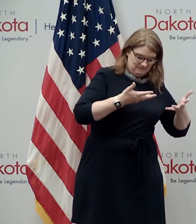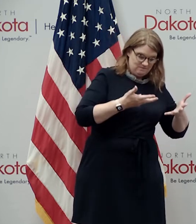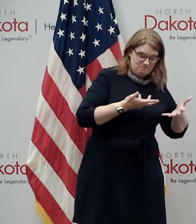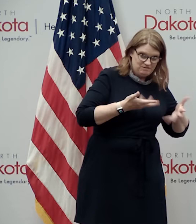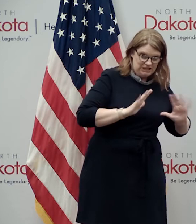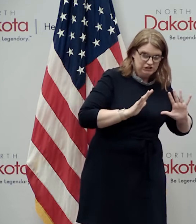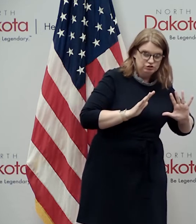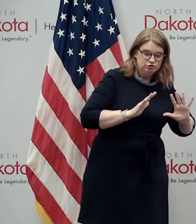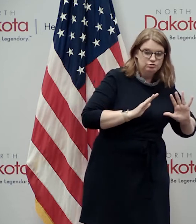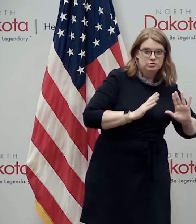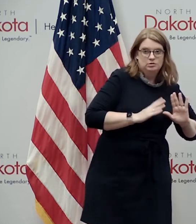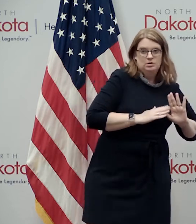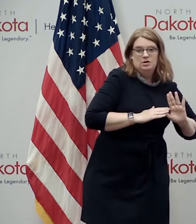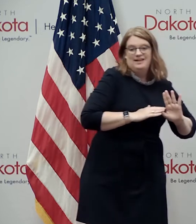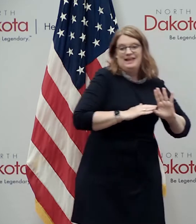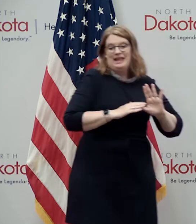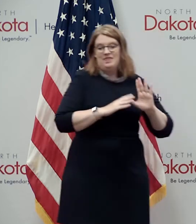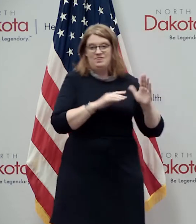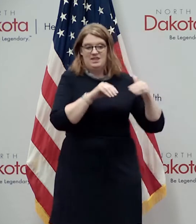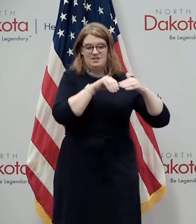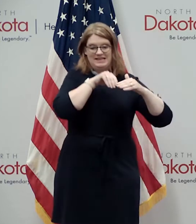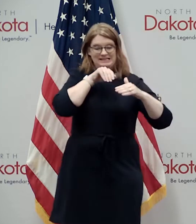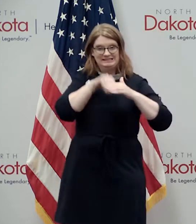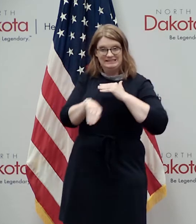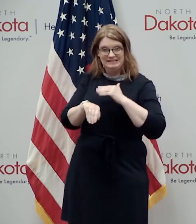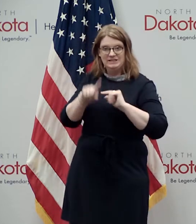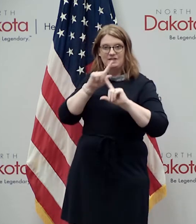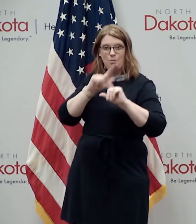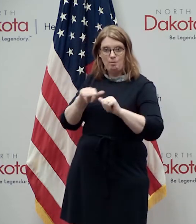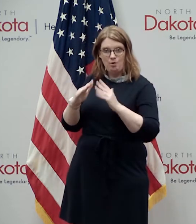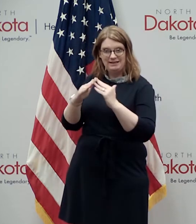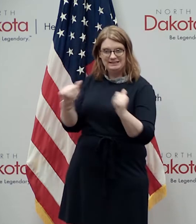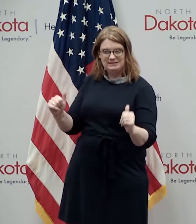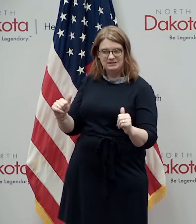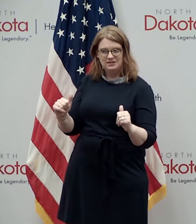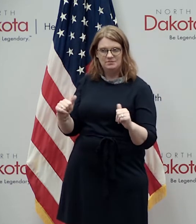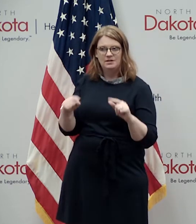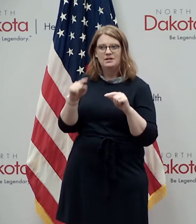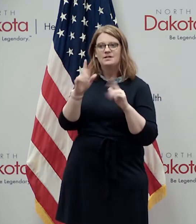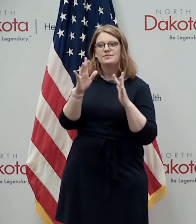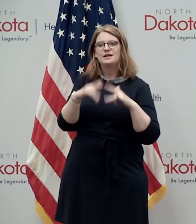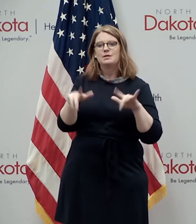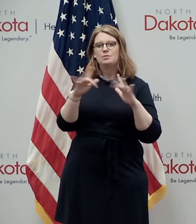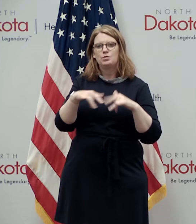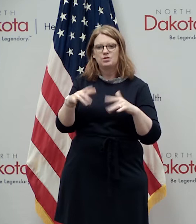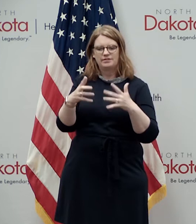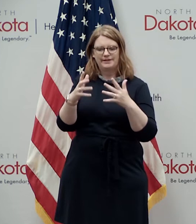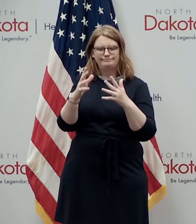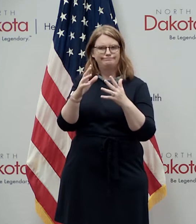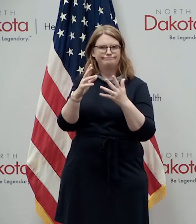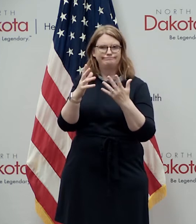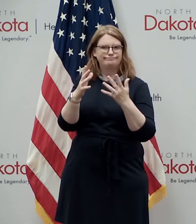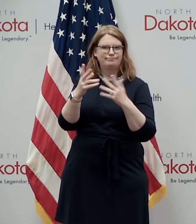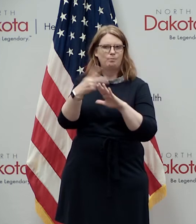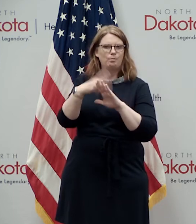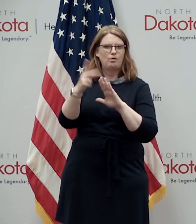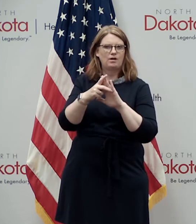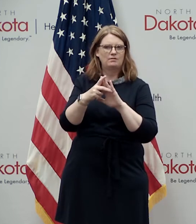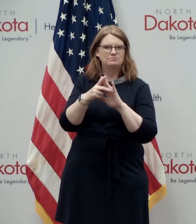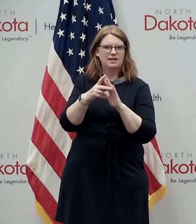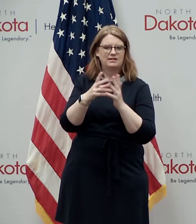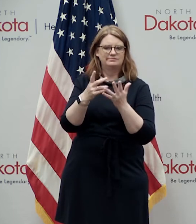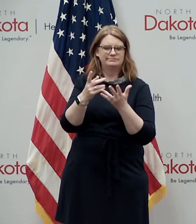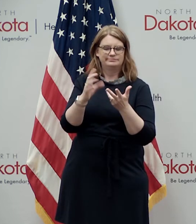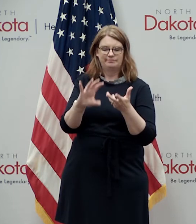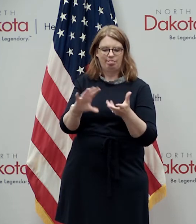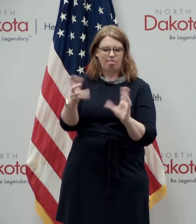and when they got entered into the reporting system that's where the software malfunction was and i actually we they're doing some more uh